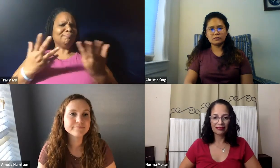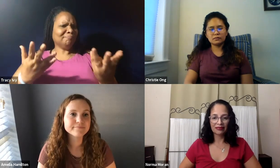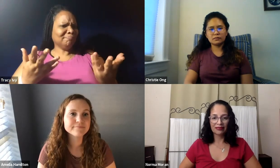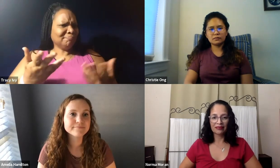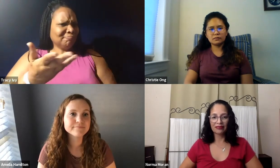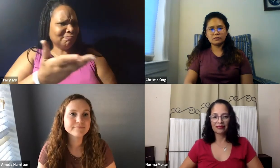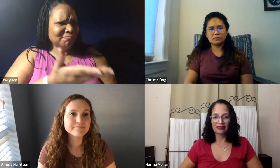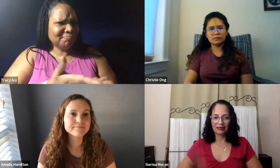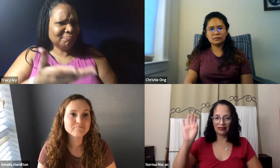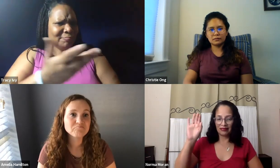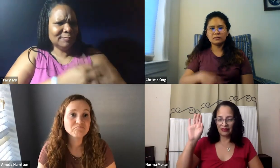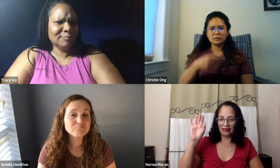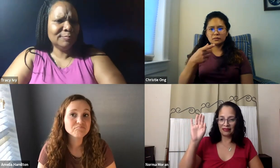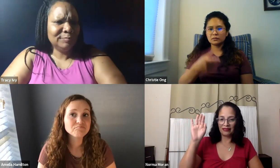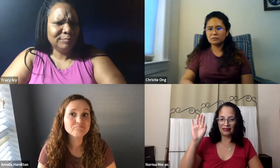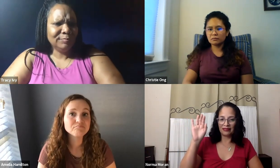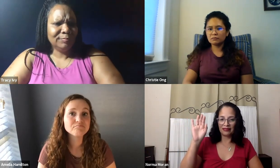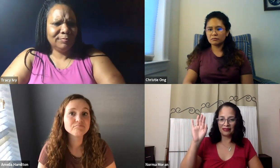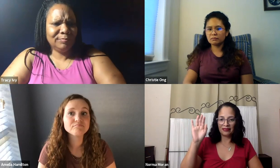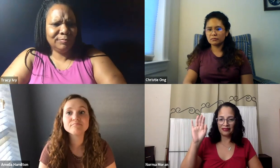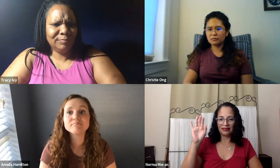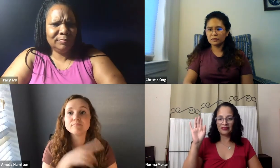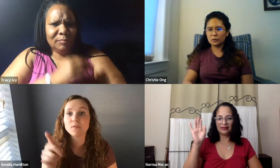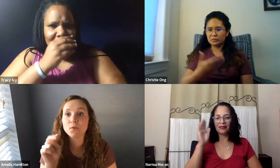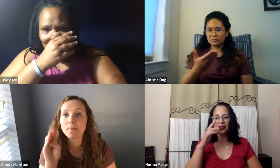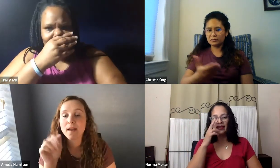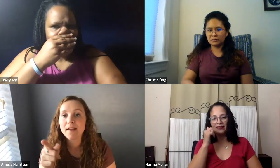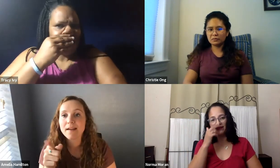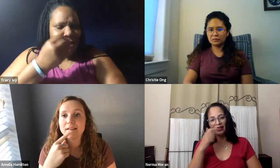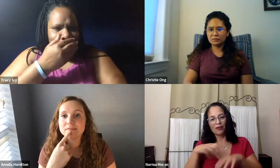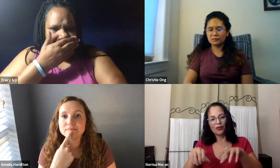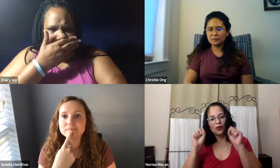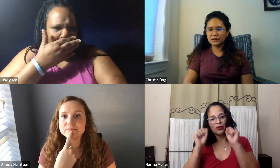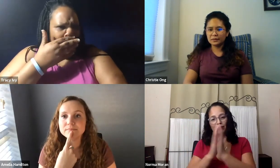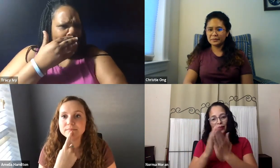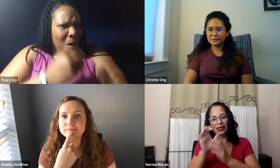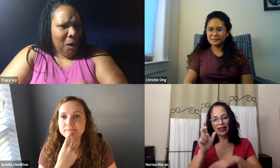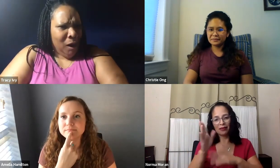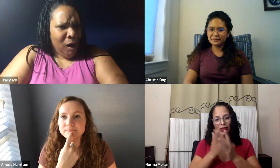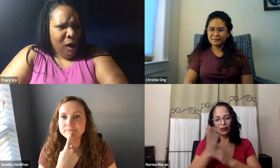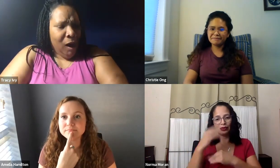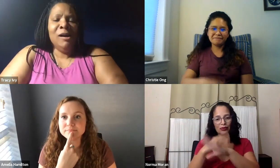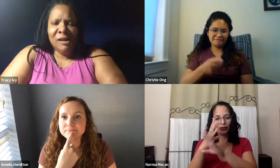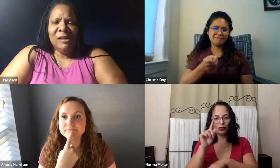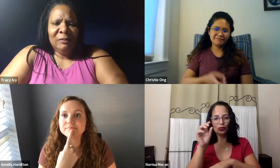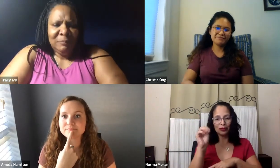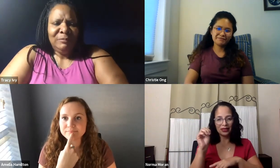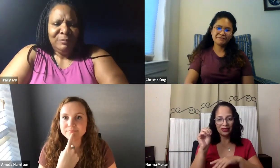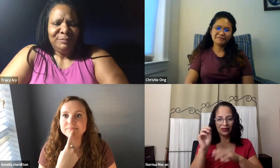Again, that can be hosted on Zoom. Any other thoughts? Norma? Yeah, host a